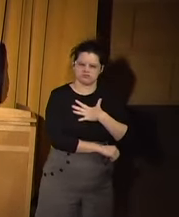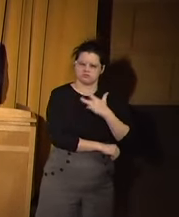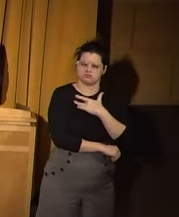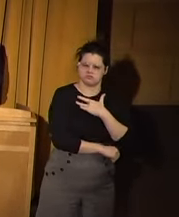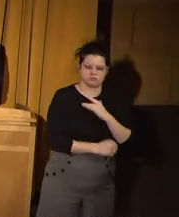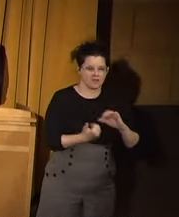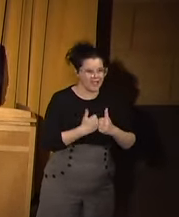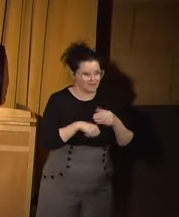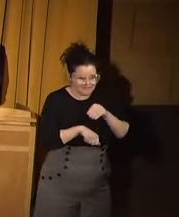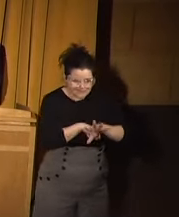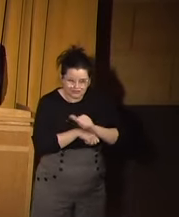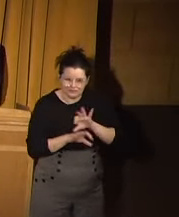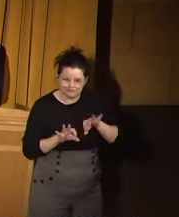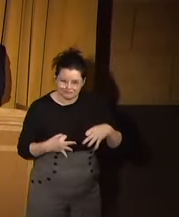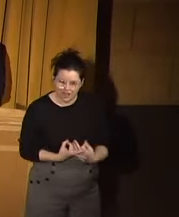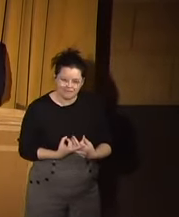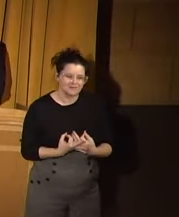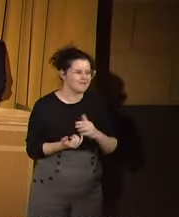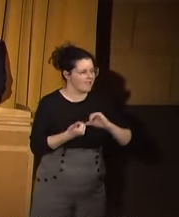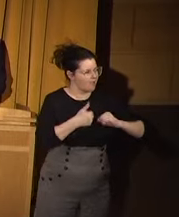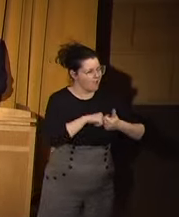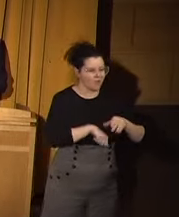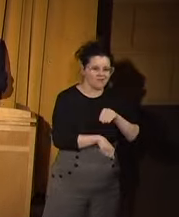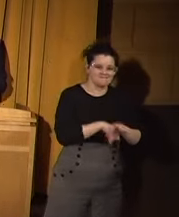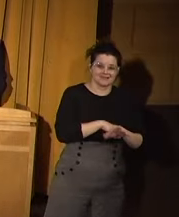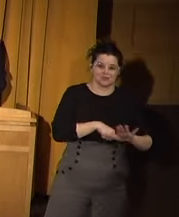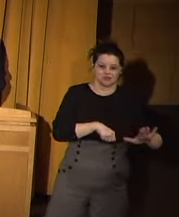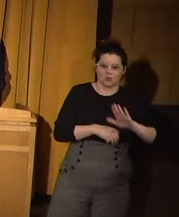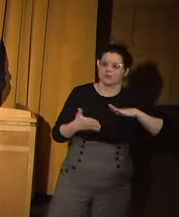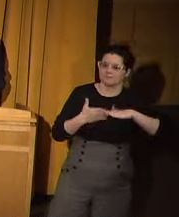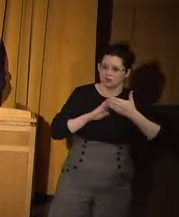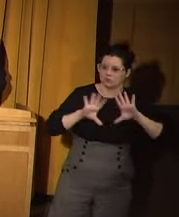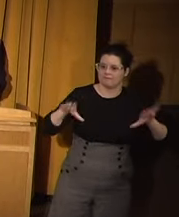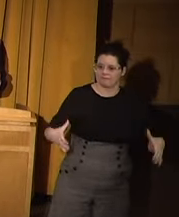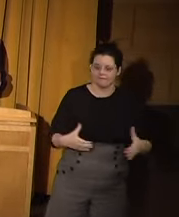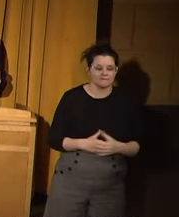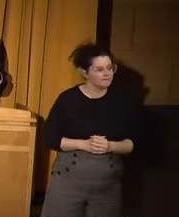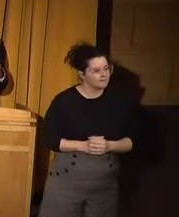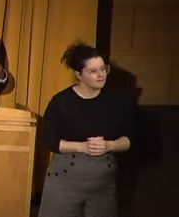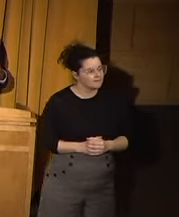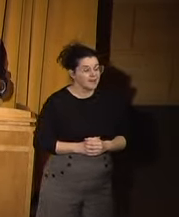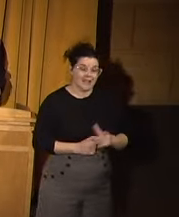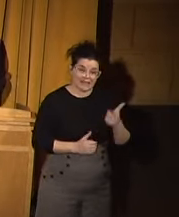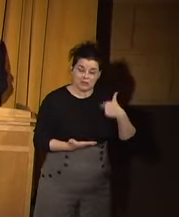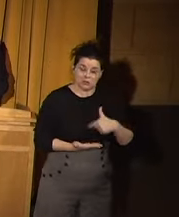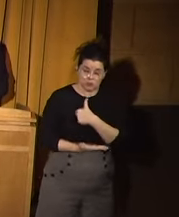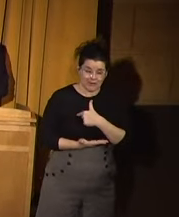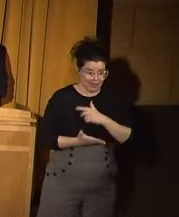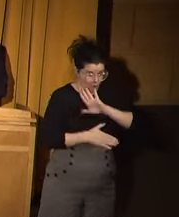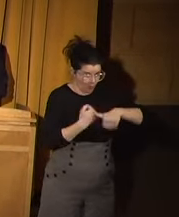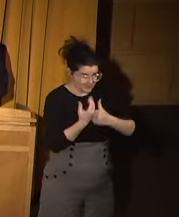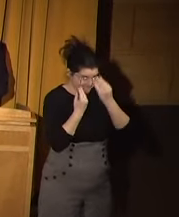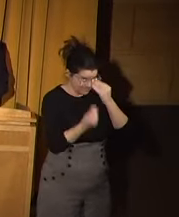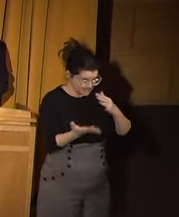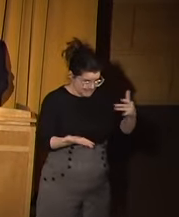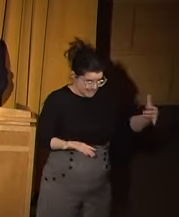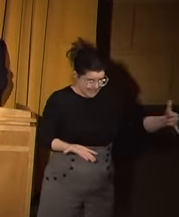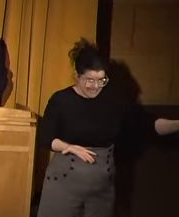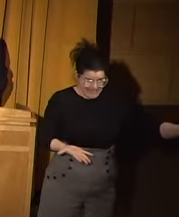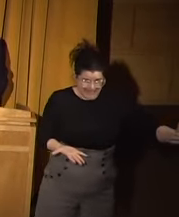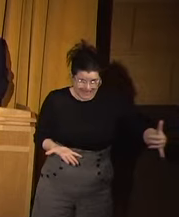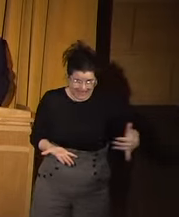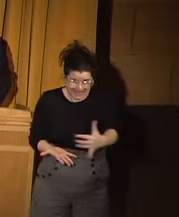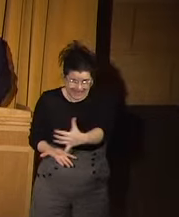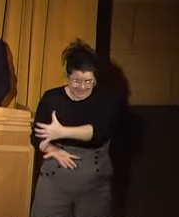how it affected your family, and how it affected your community. And we took that information and that